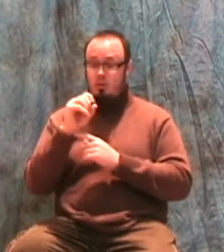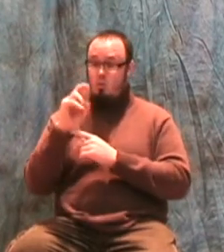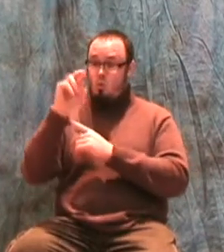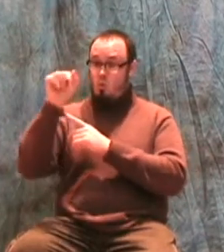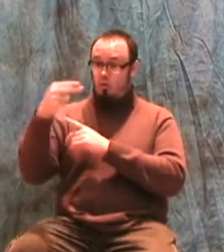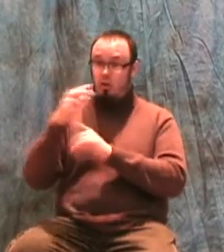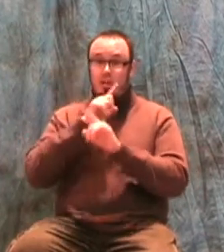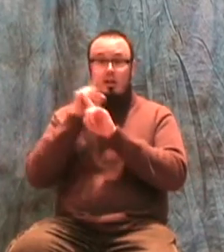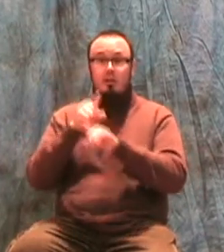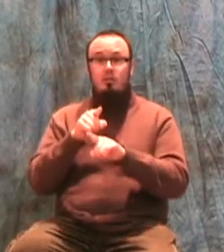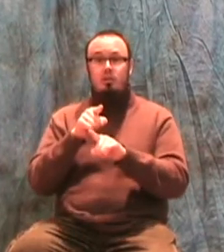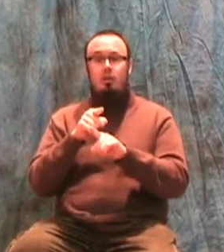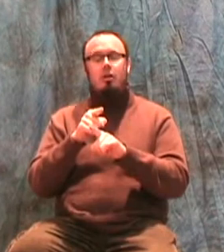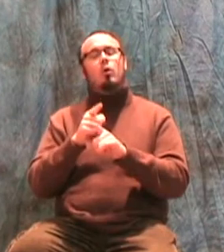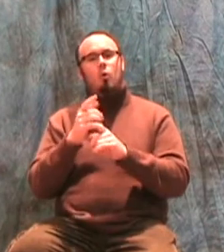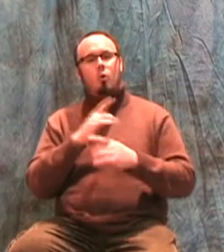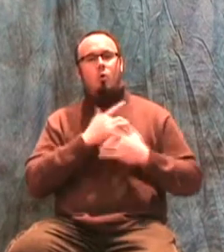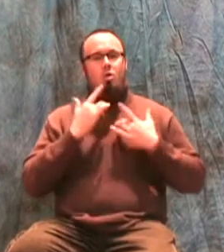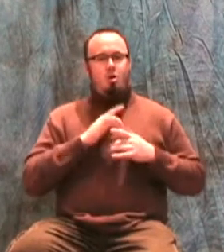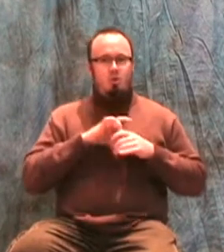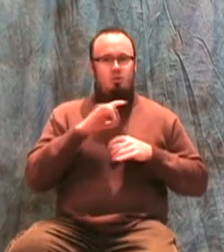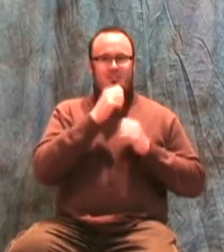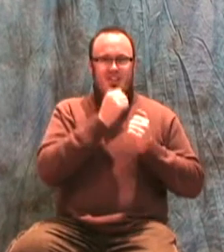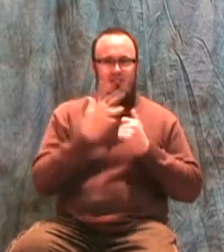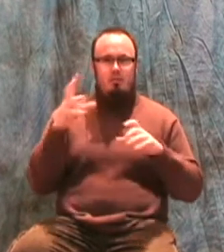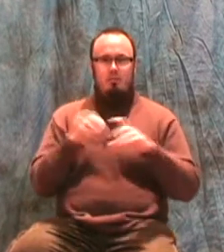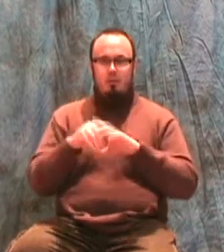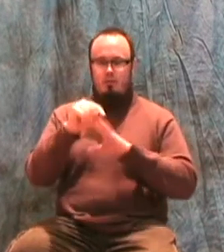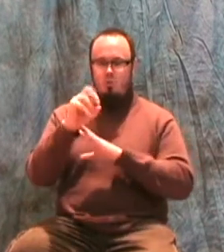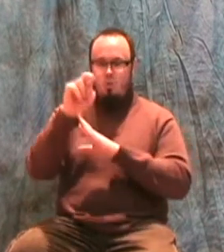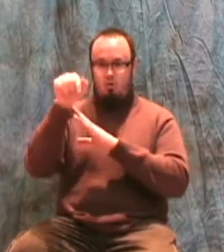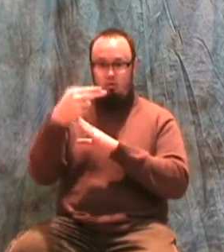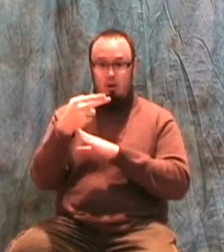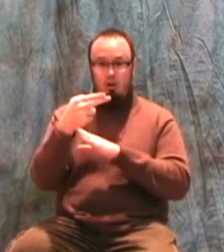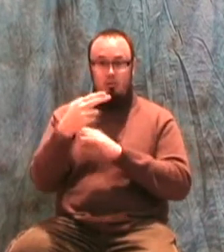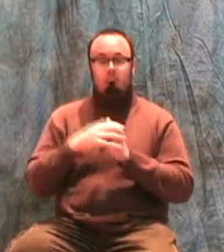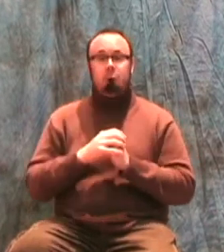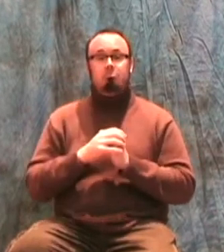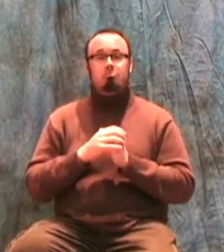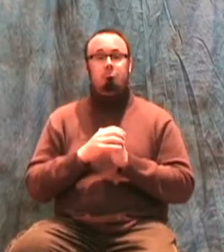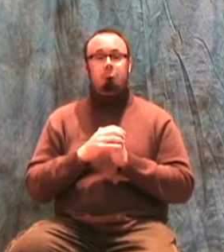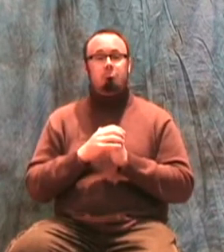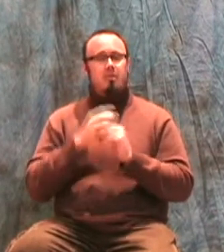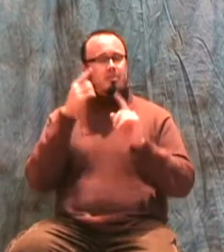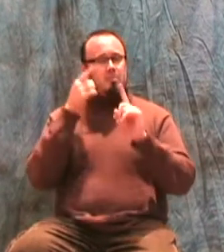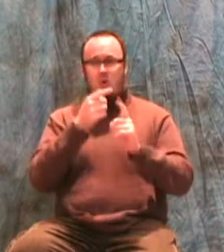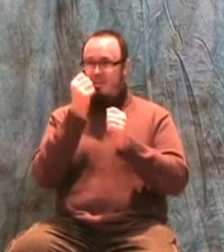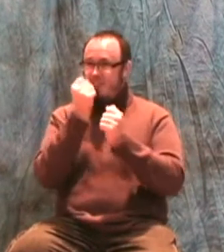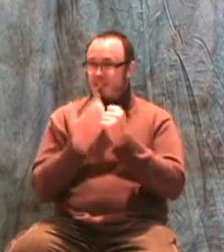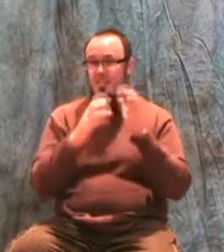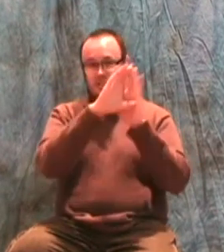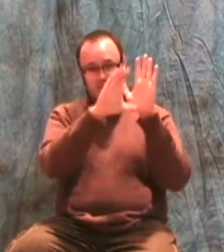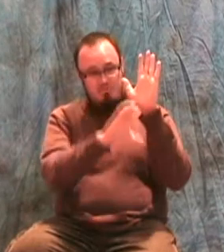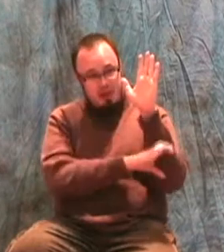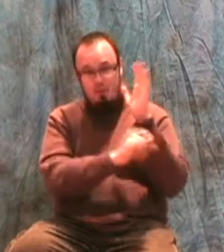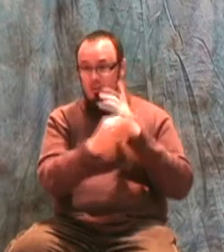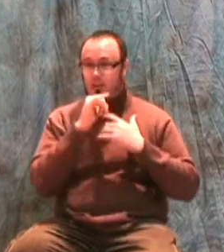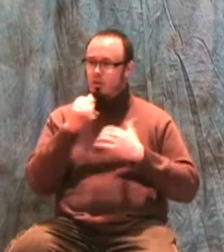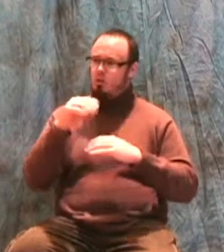is the very heart and soul of everything in the Torah What could possibly be the point of all the commandments if they don't fulfill